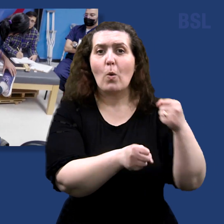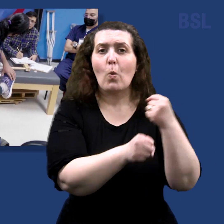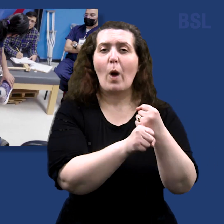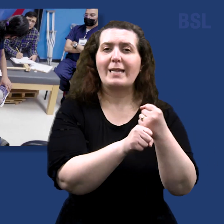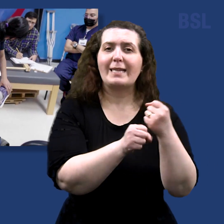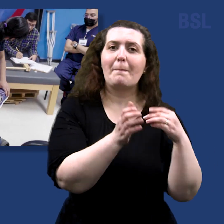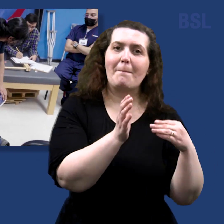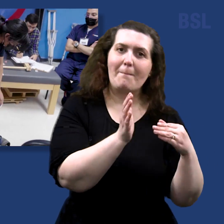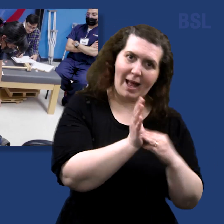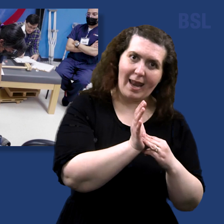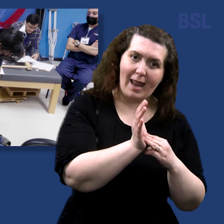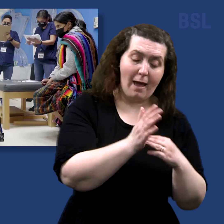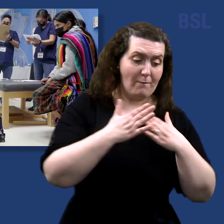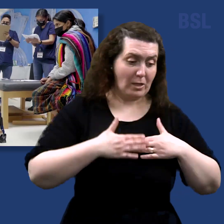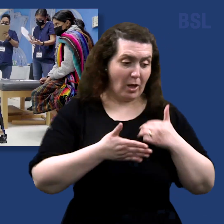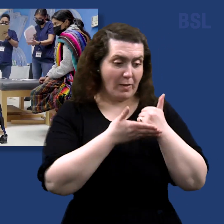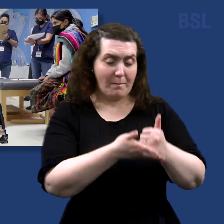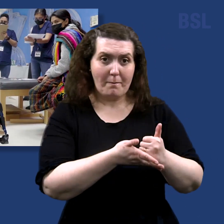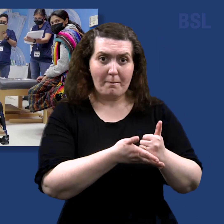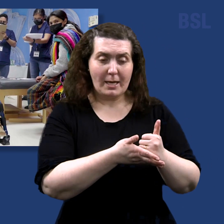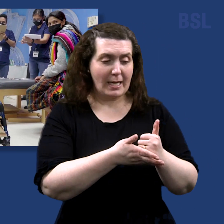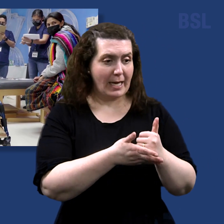device to the patient's specific needs.